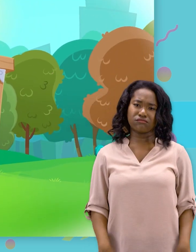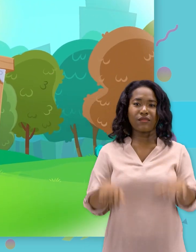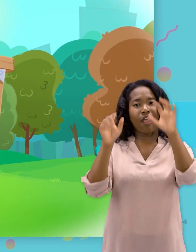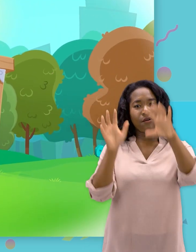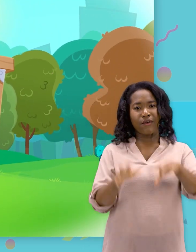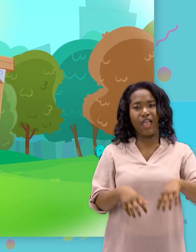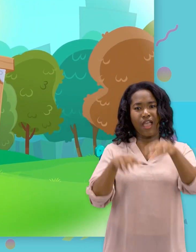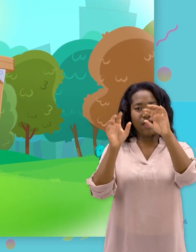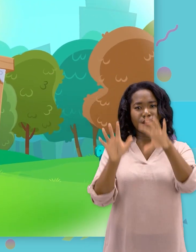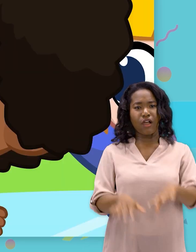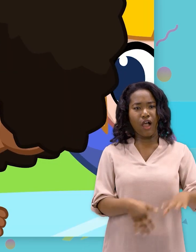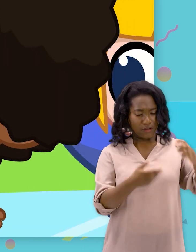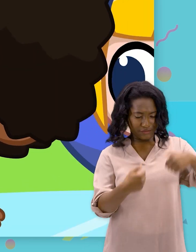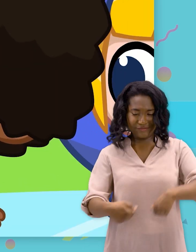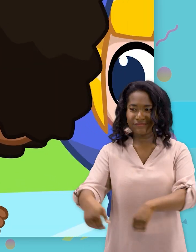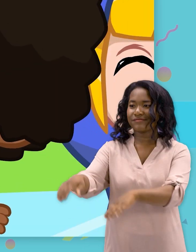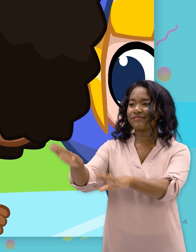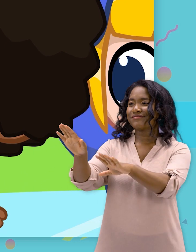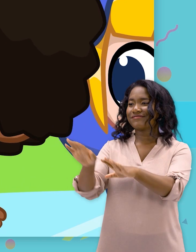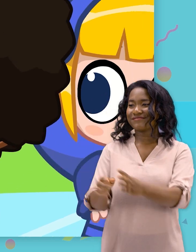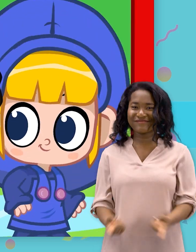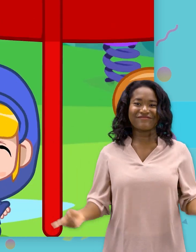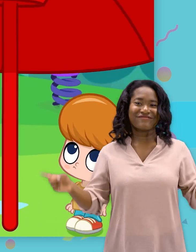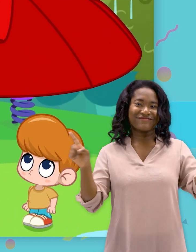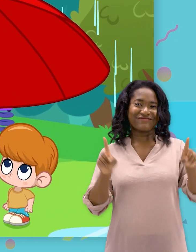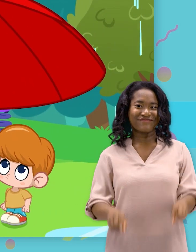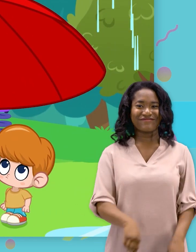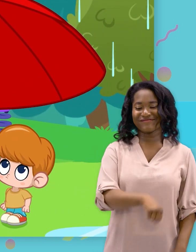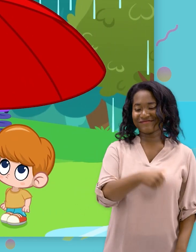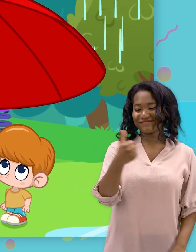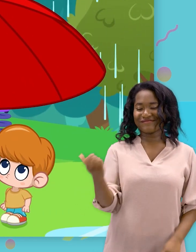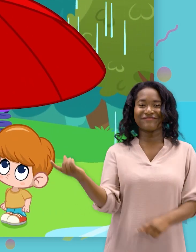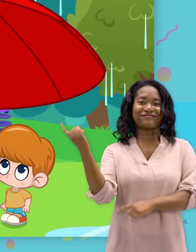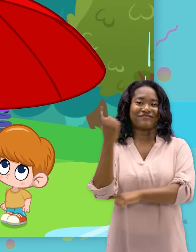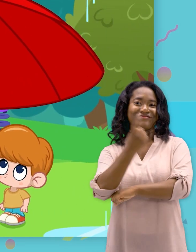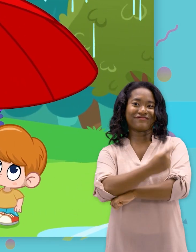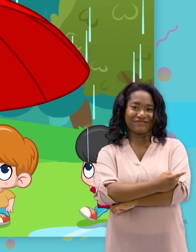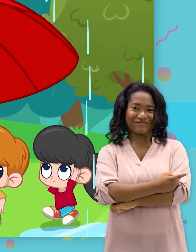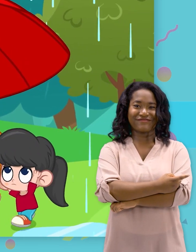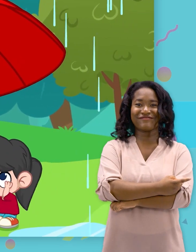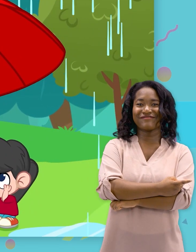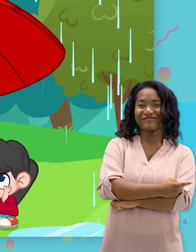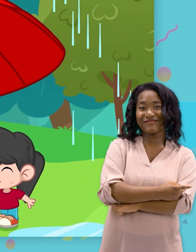Rain, rain, go away. Come again another day.